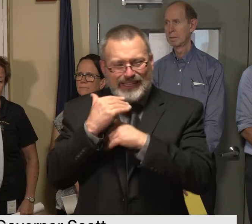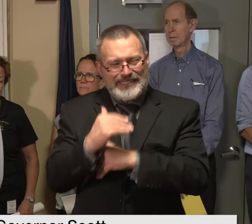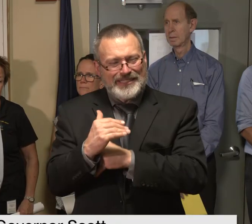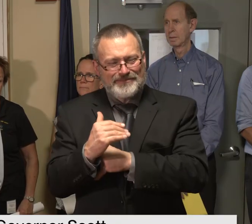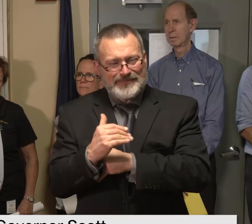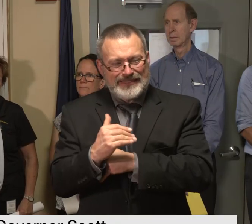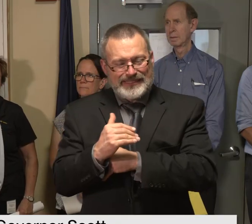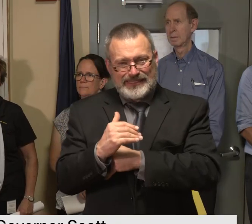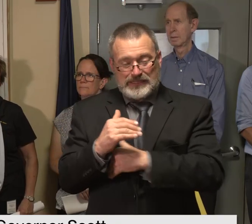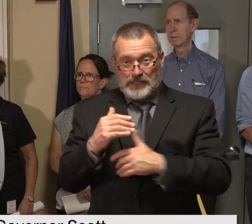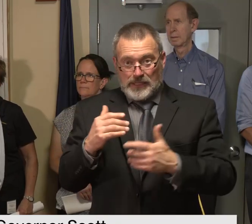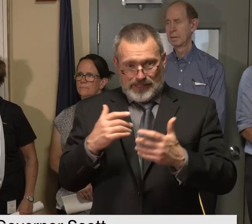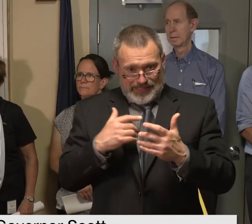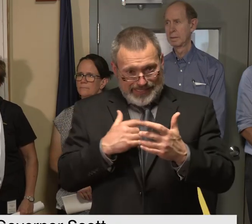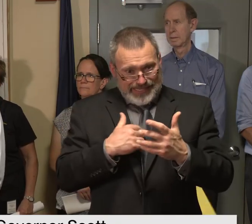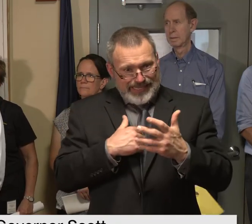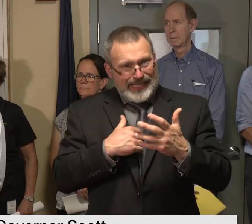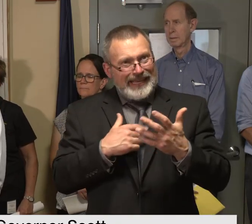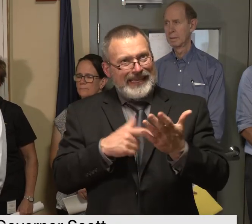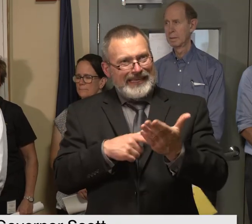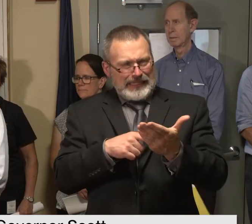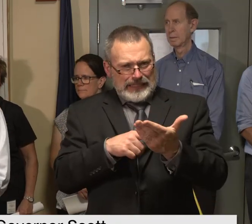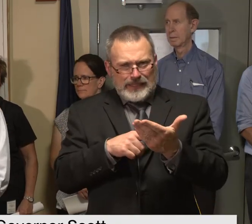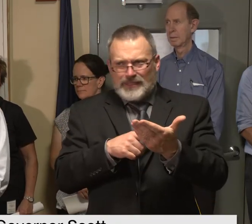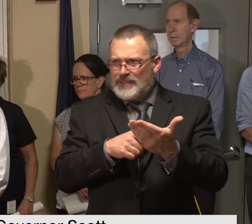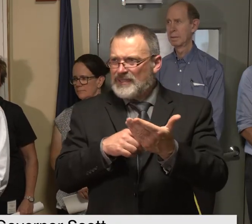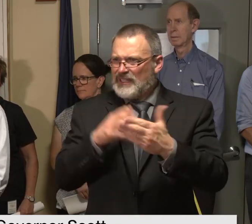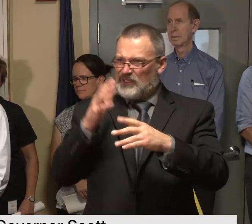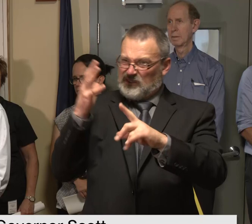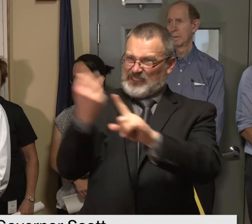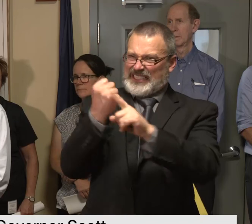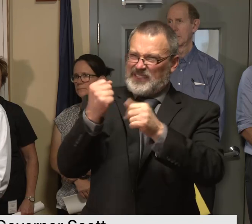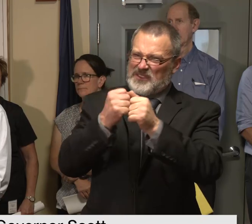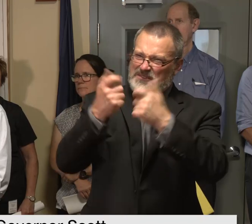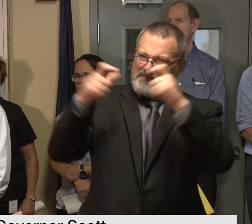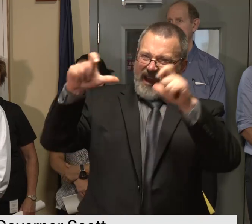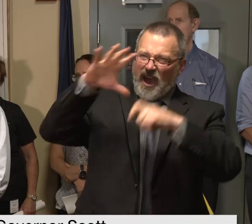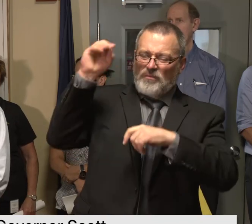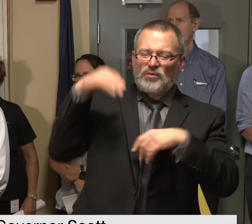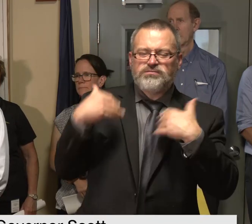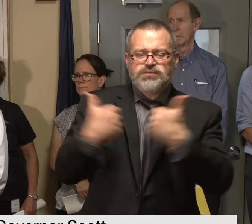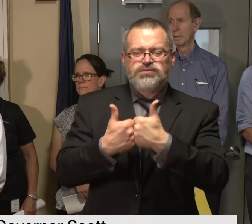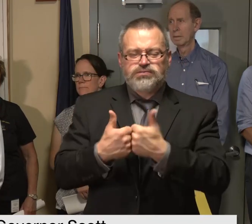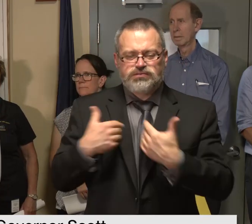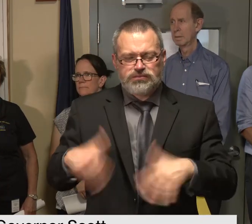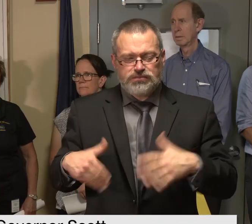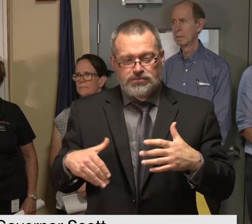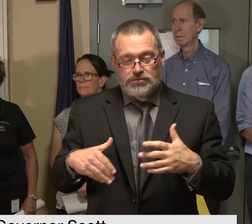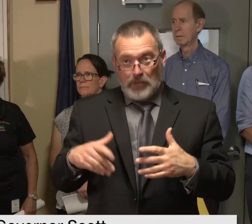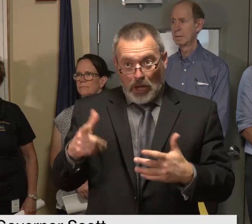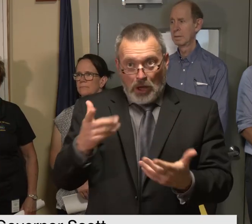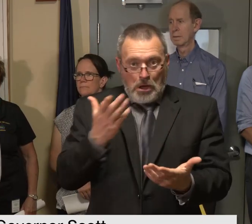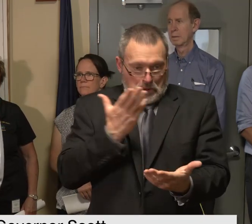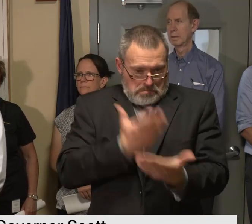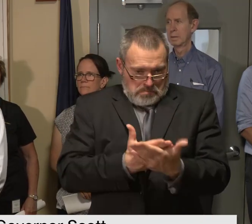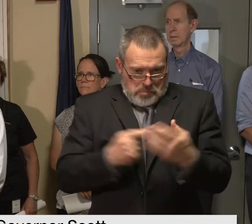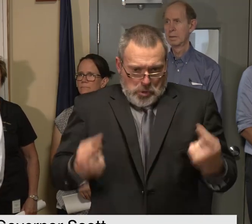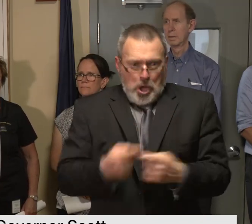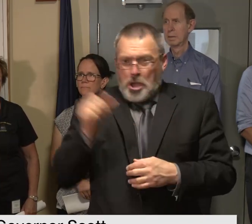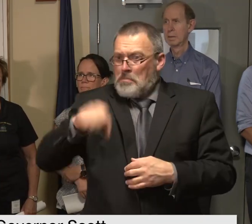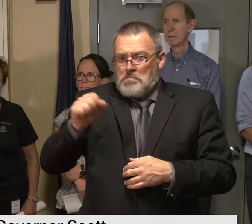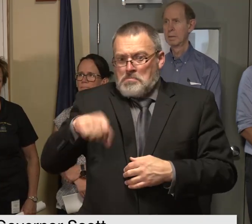to be difficult to prove uh we have to to prove harm right and so that's uh that's a high bar